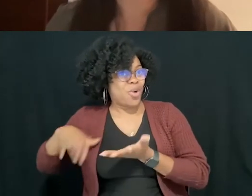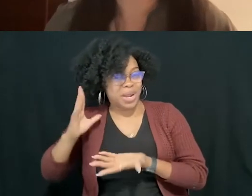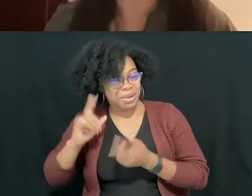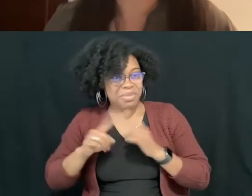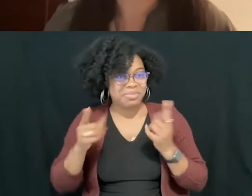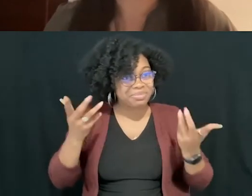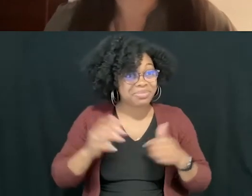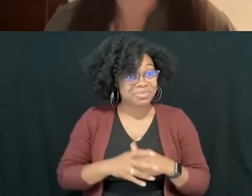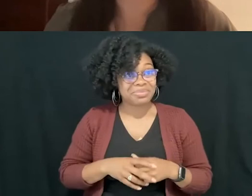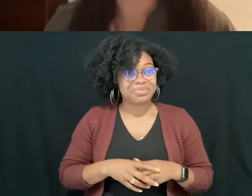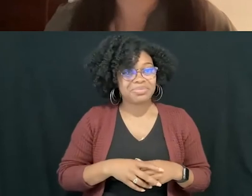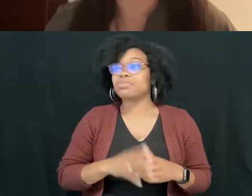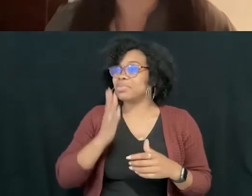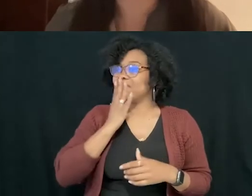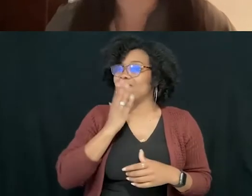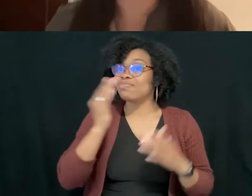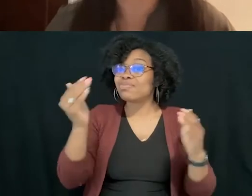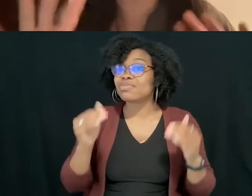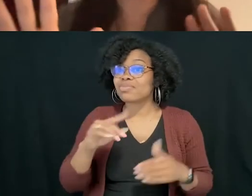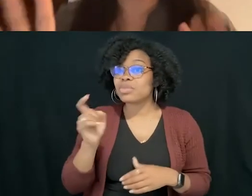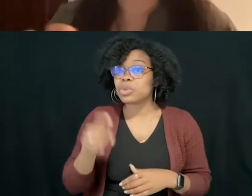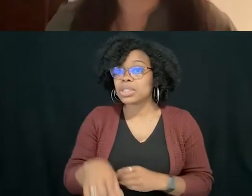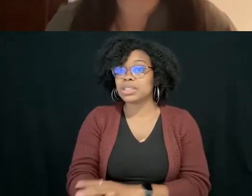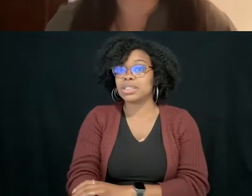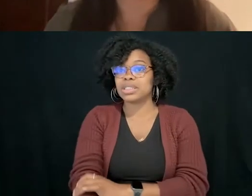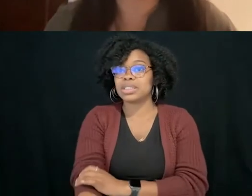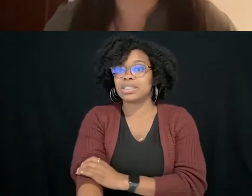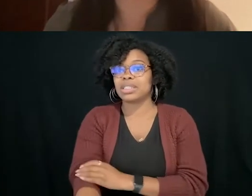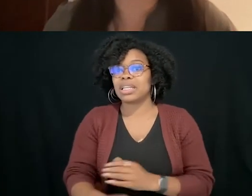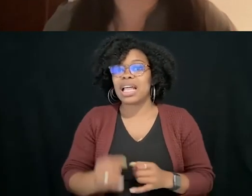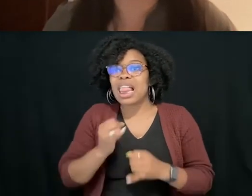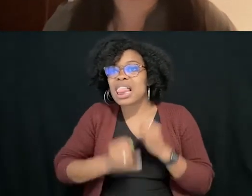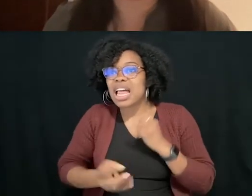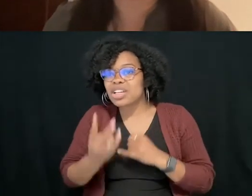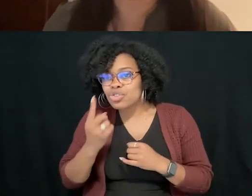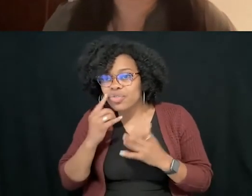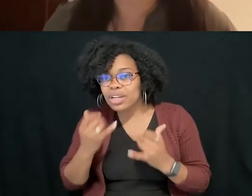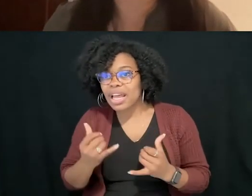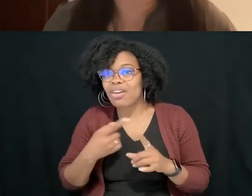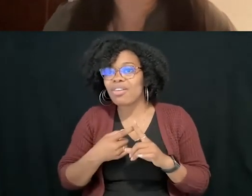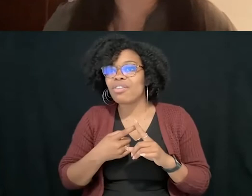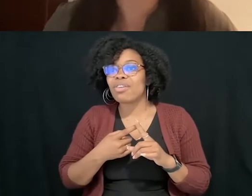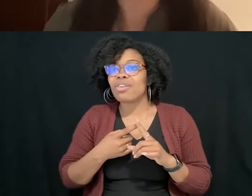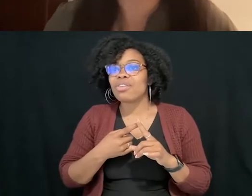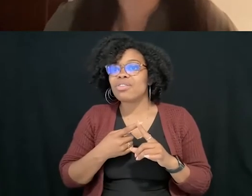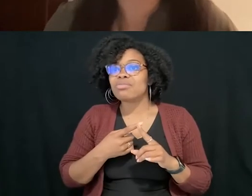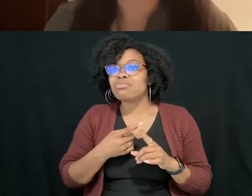Thank you. The next questions, uh, the last two in the Q&A right now are from, are questions, uh,